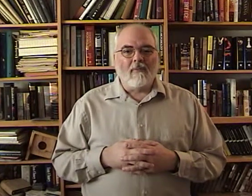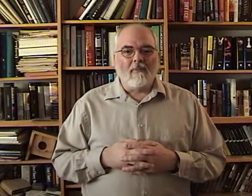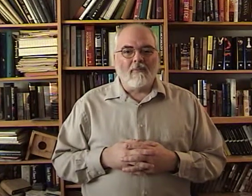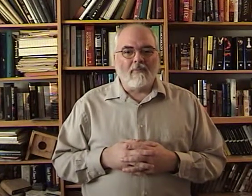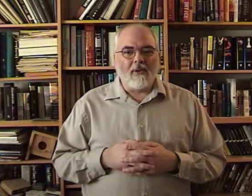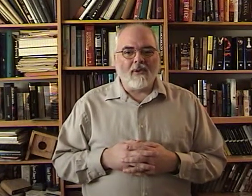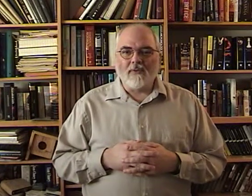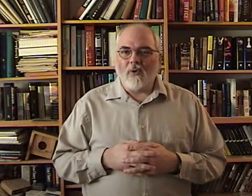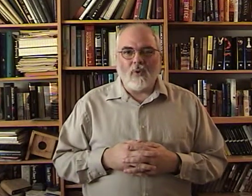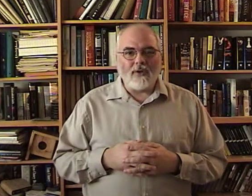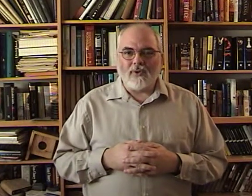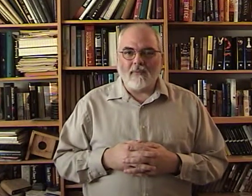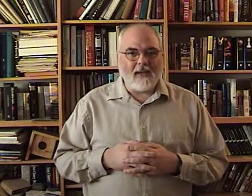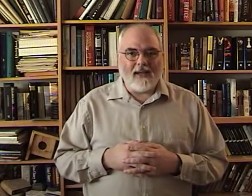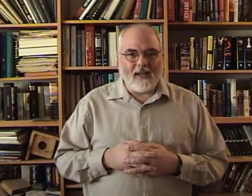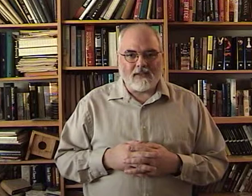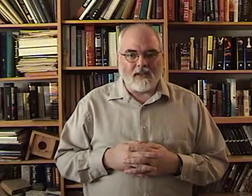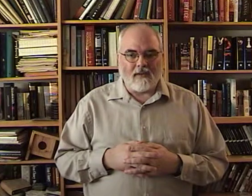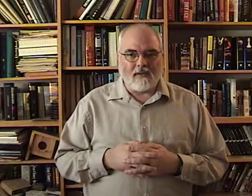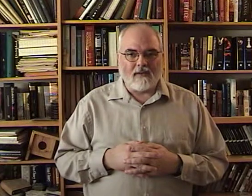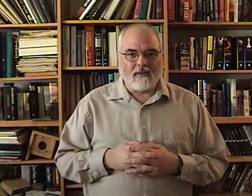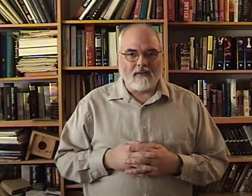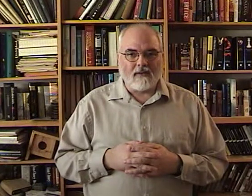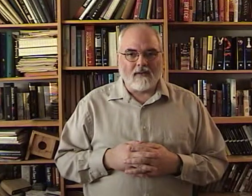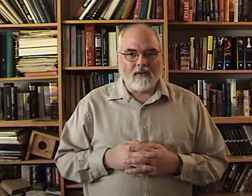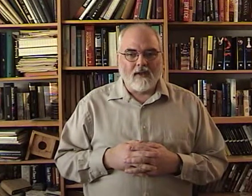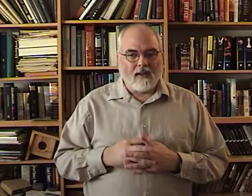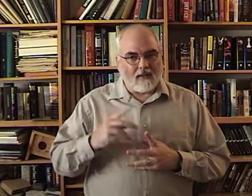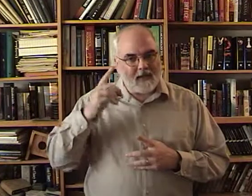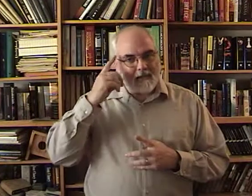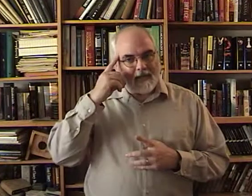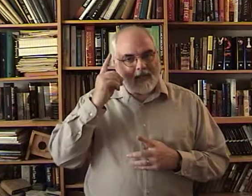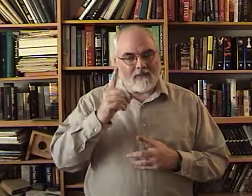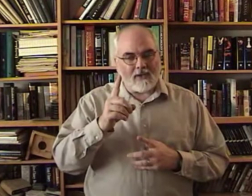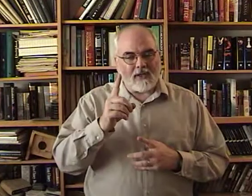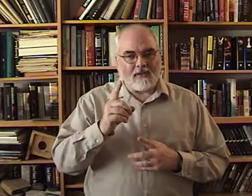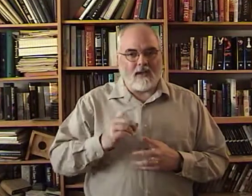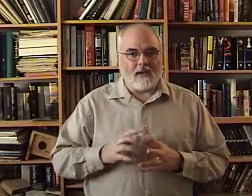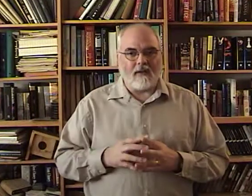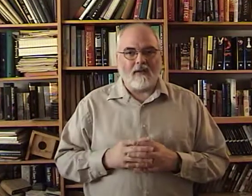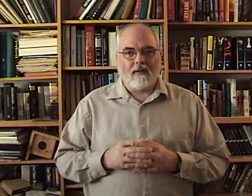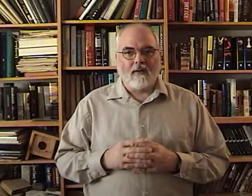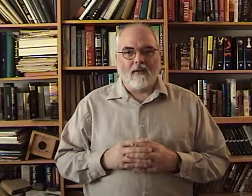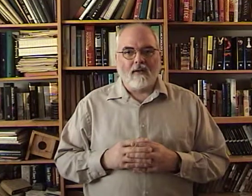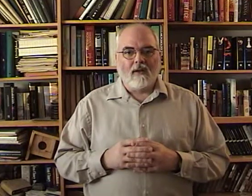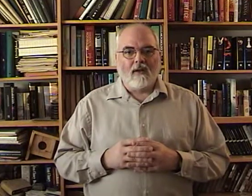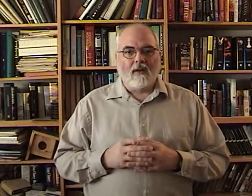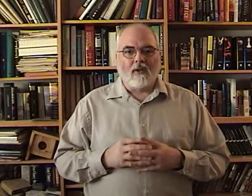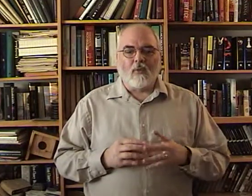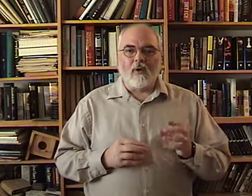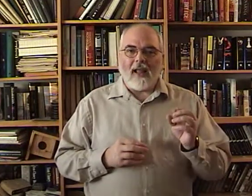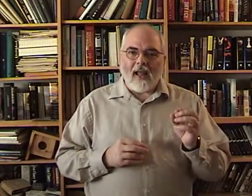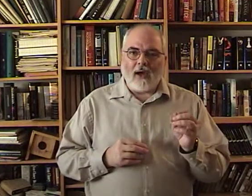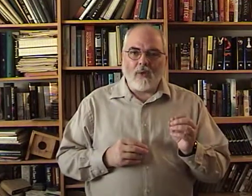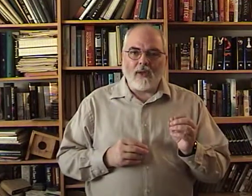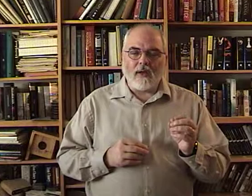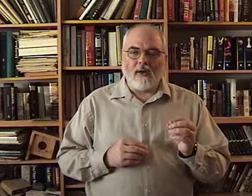But there's no question being asked here. Think about that for just a second. The word how here.